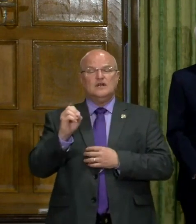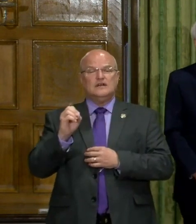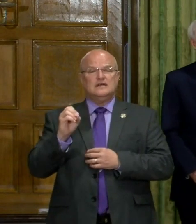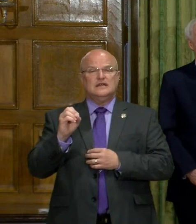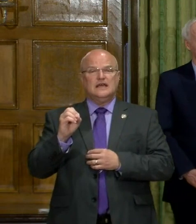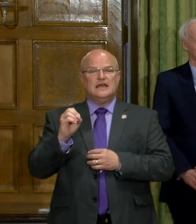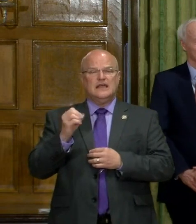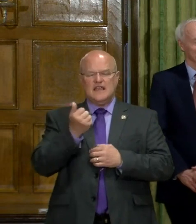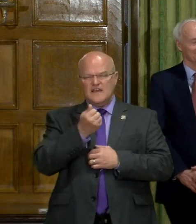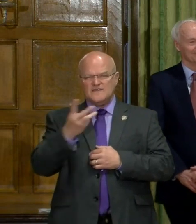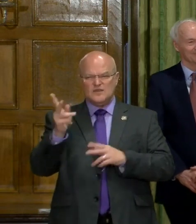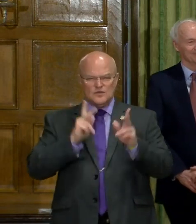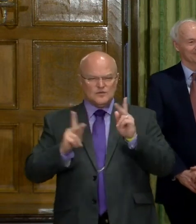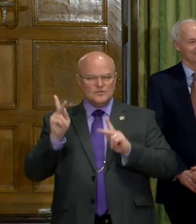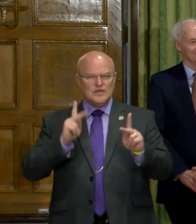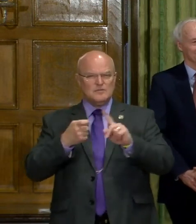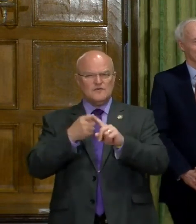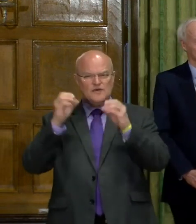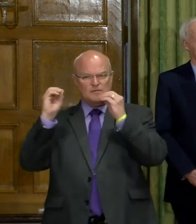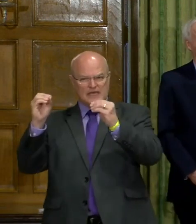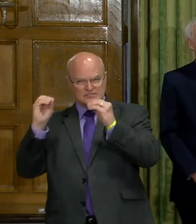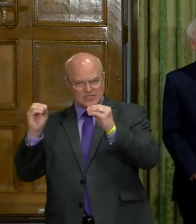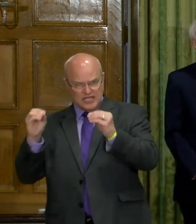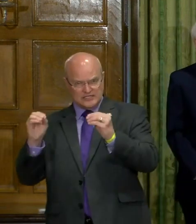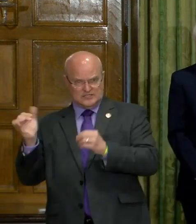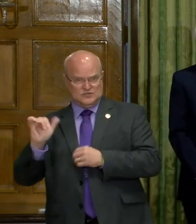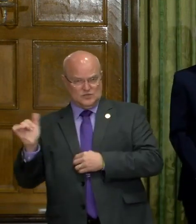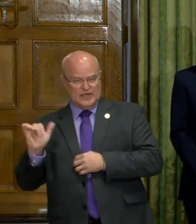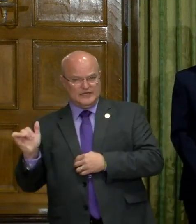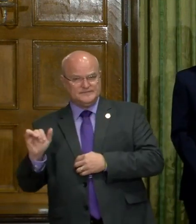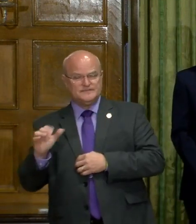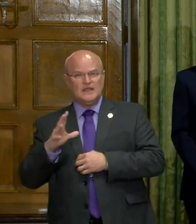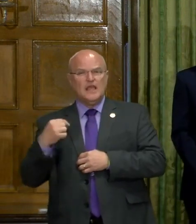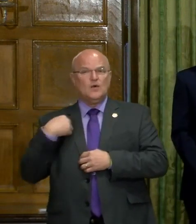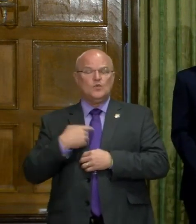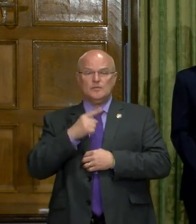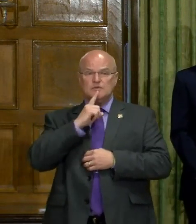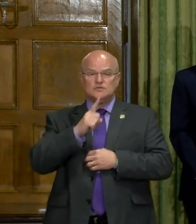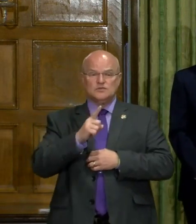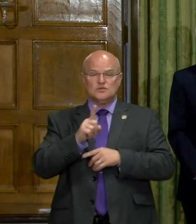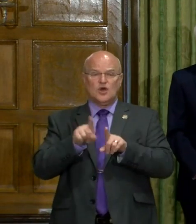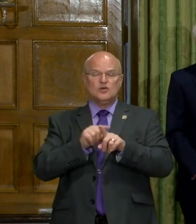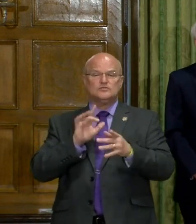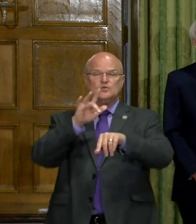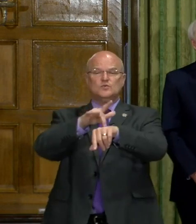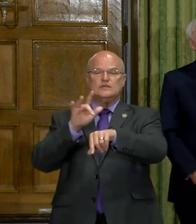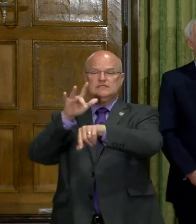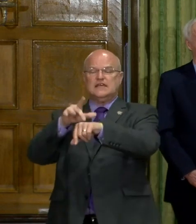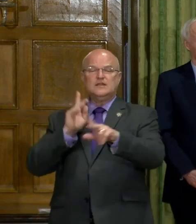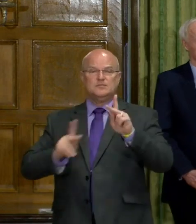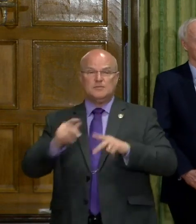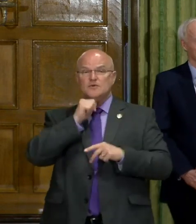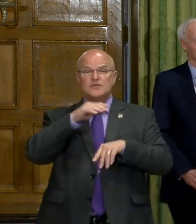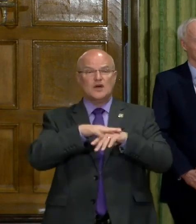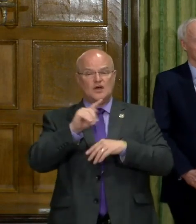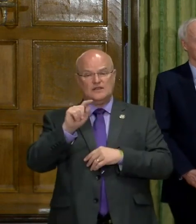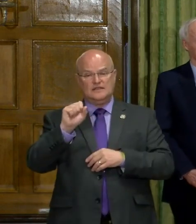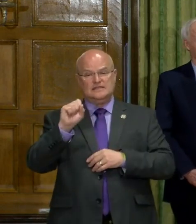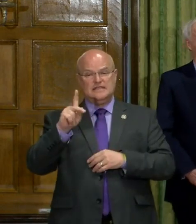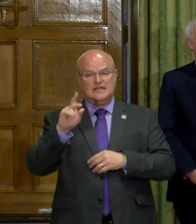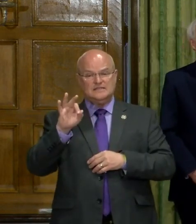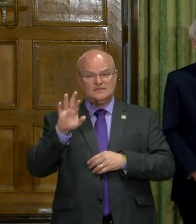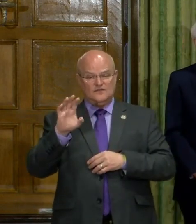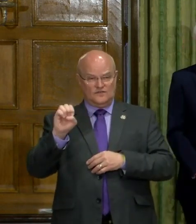uh, we've got a few folks, uh, from education as well. And, uh, we'll be sure to also reach out to people who are not on the task